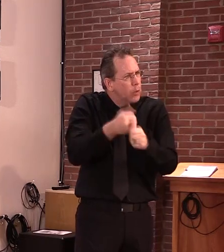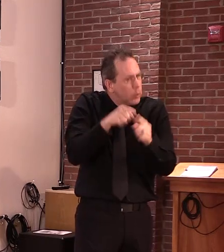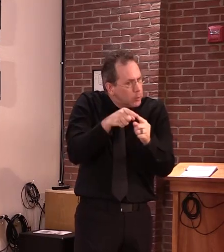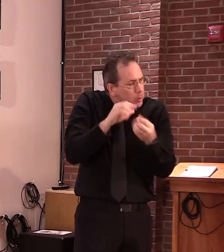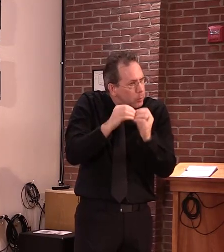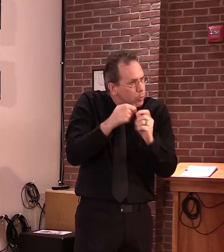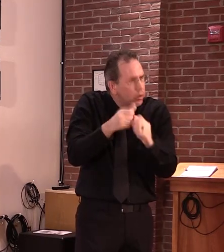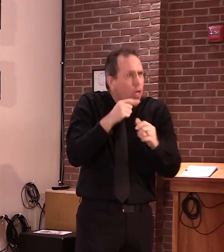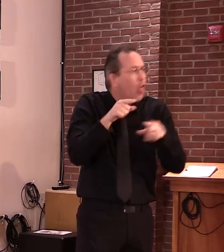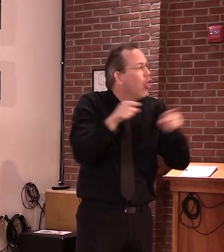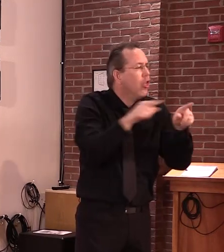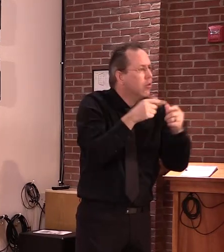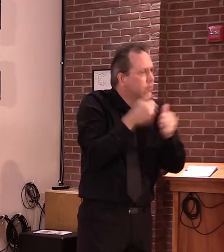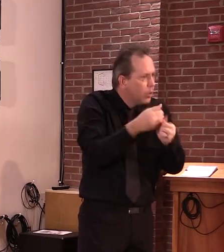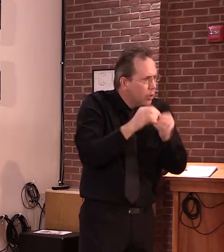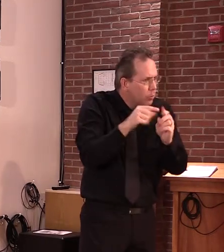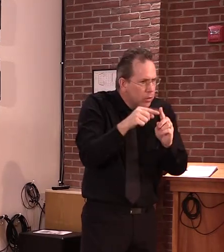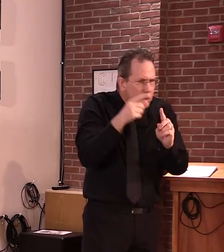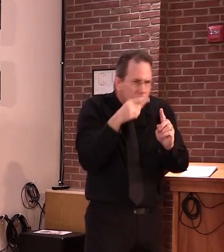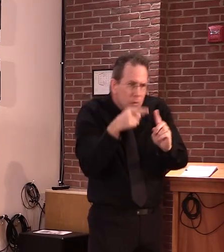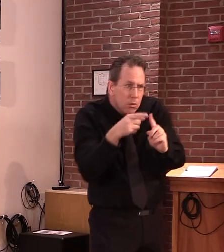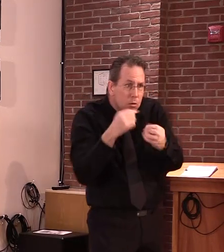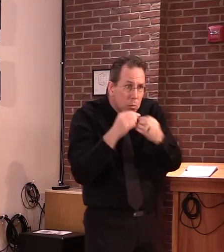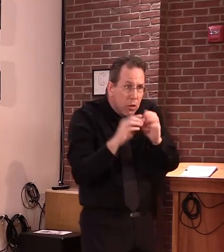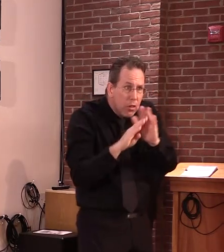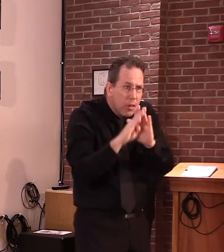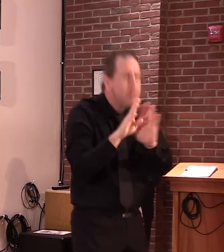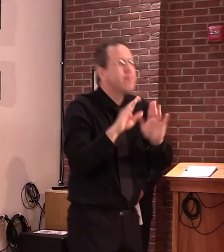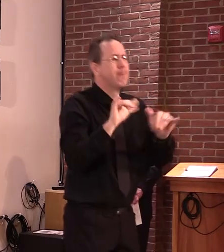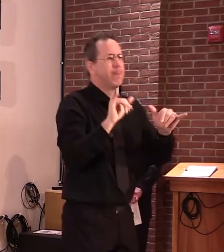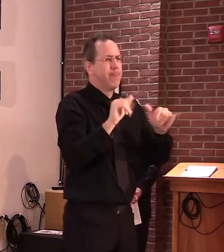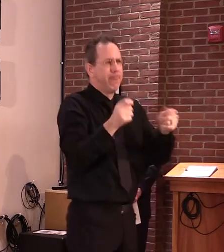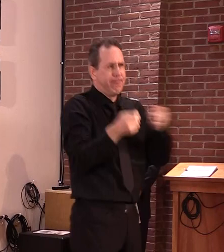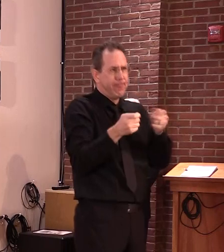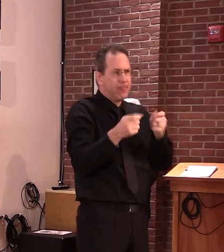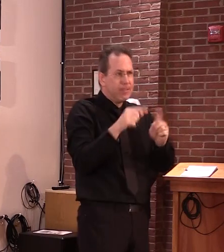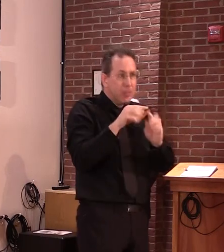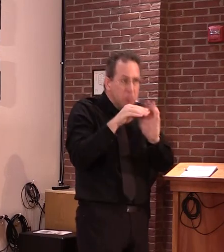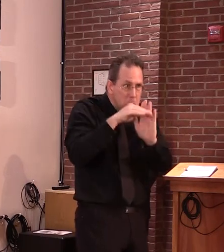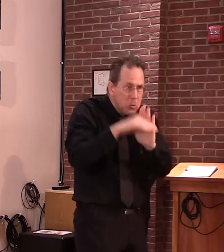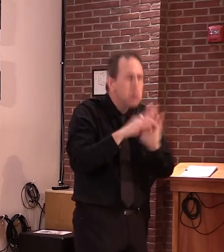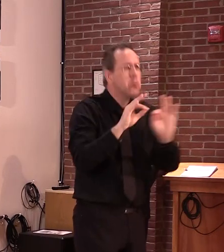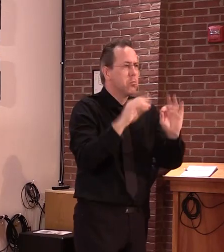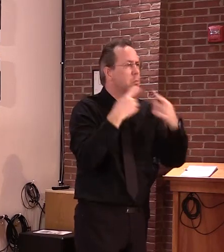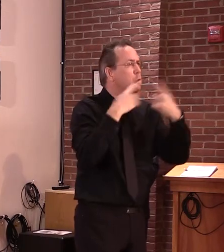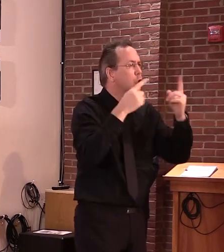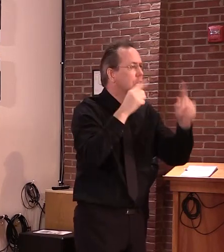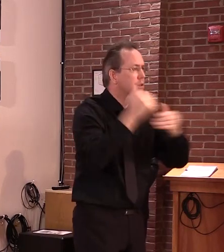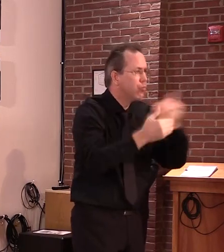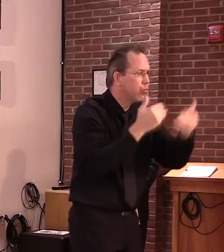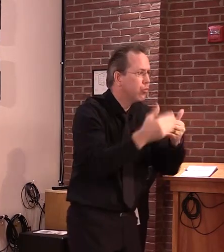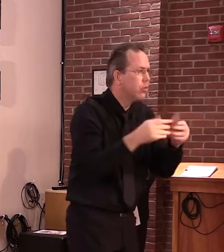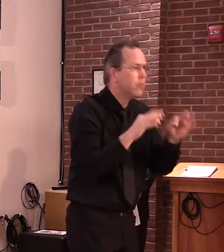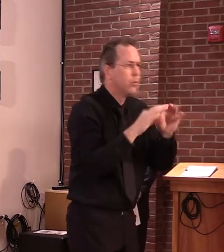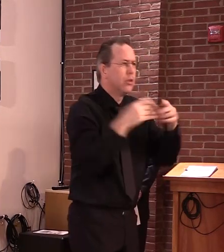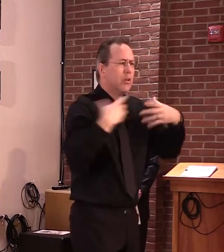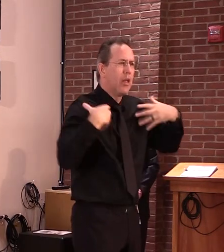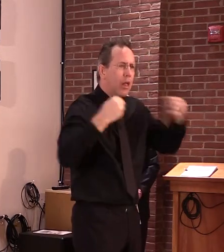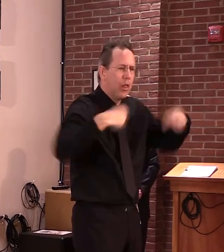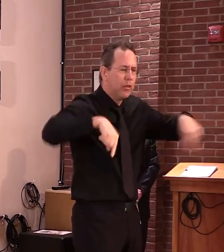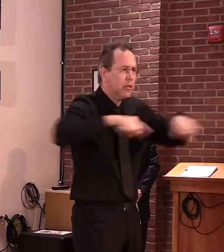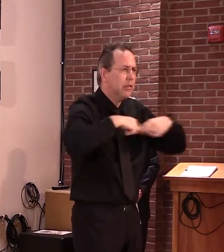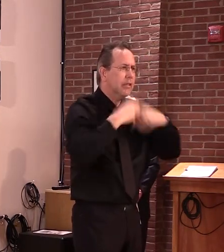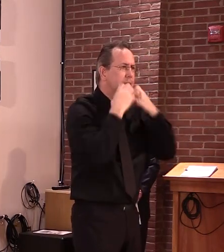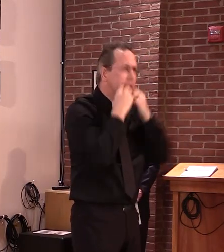experts, and by taking a cautious approach, we'll be stronger and healthier when we get to the finish line. Instead